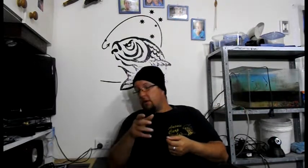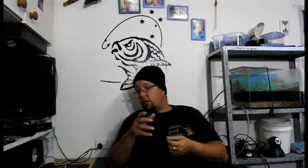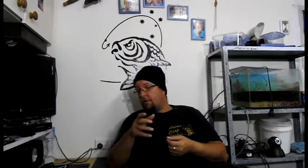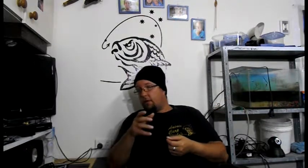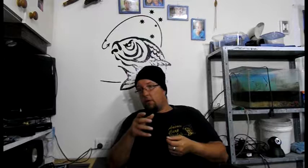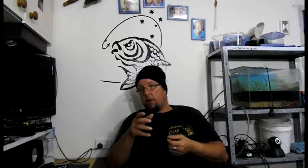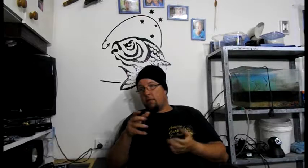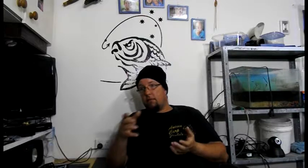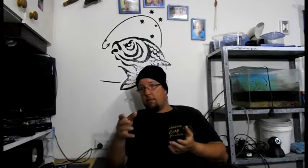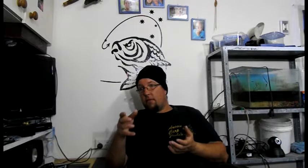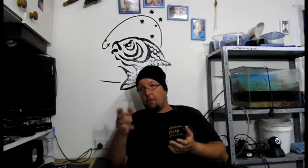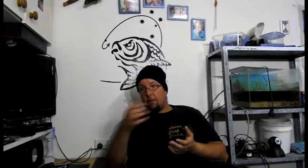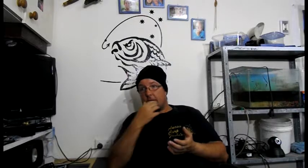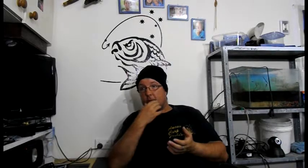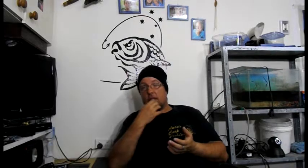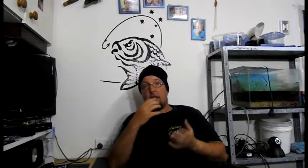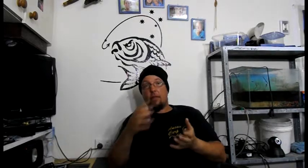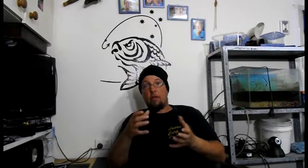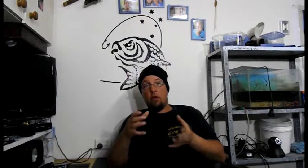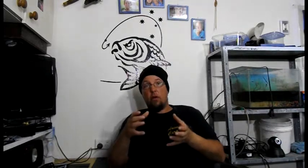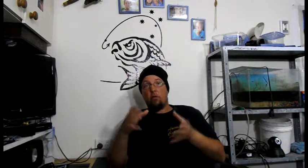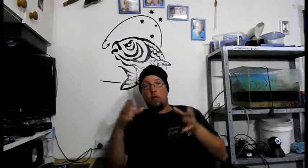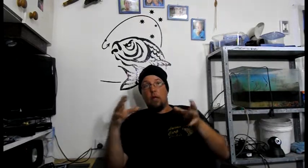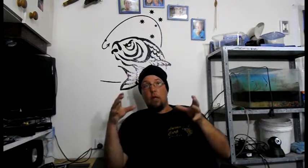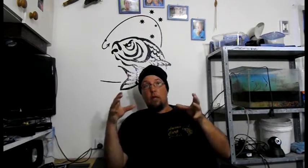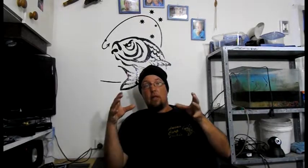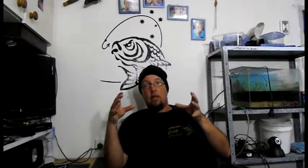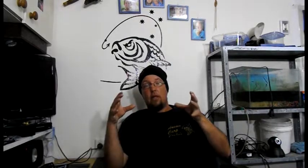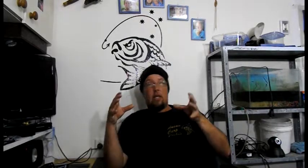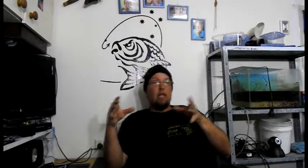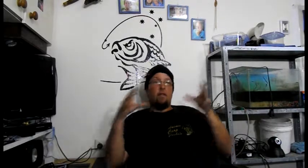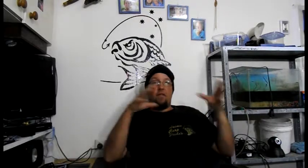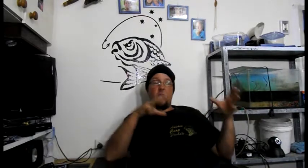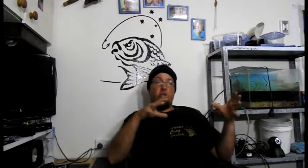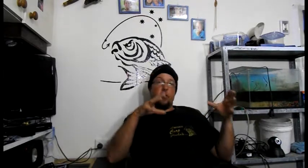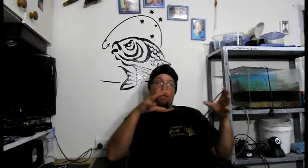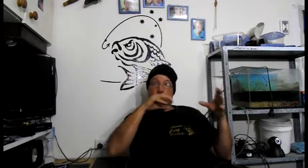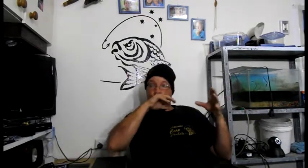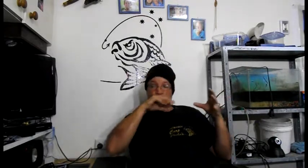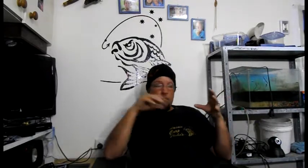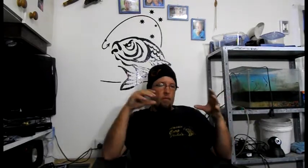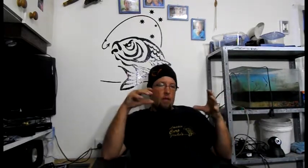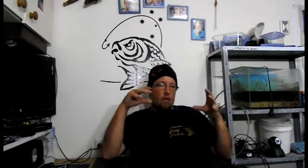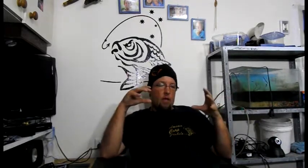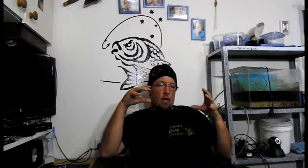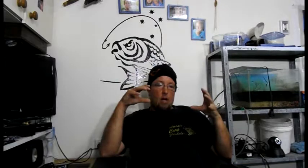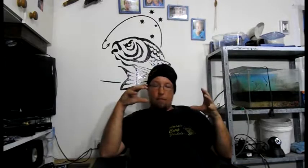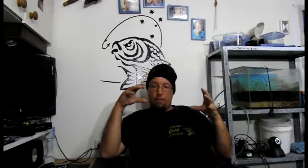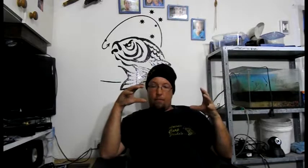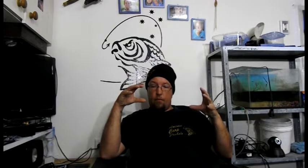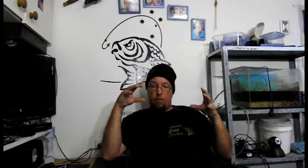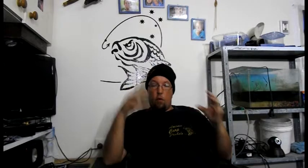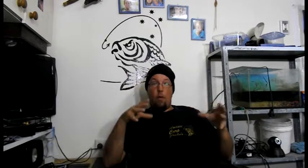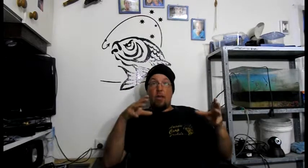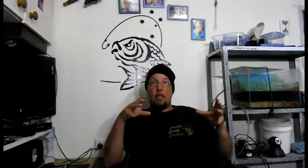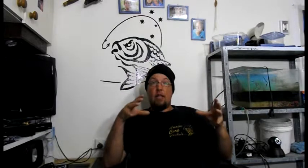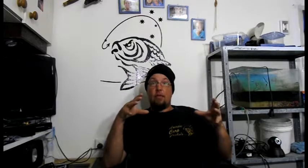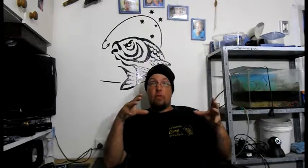Cod. From what. I've heard people say. That Murray Cod. Will. Eat fish. Um. Almost their same size.